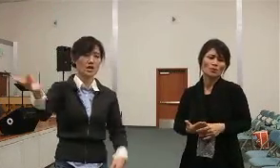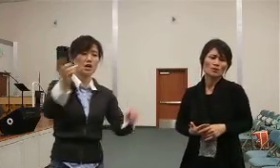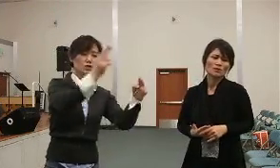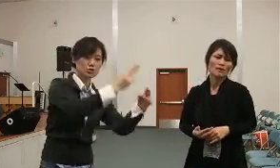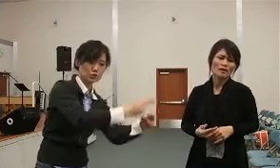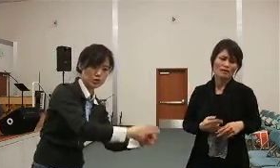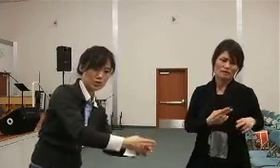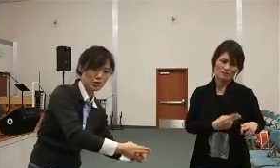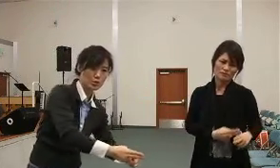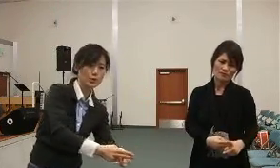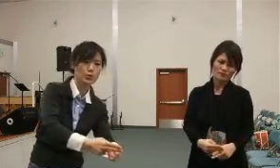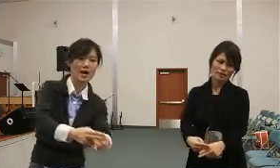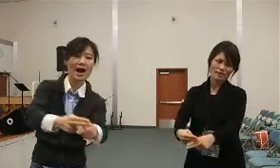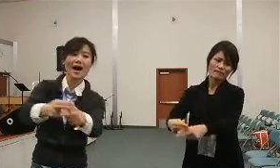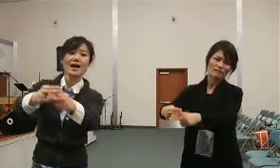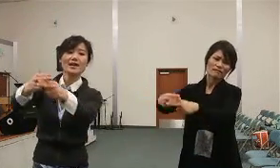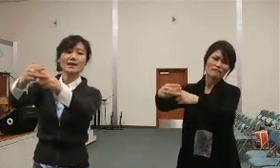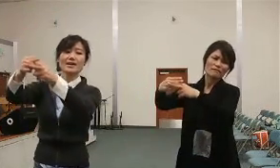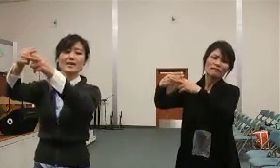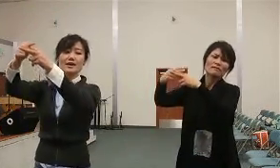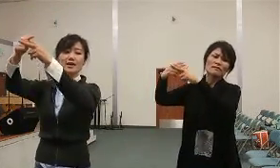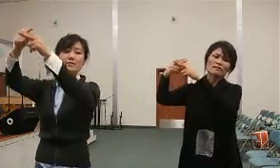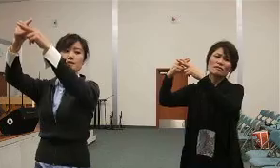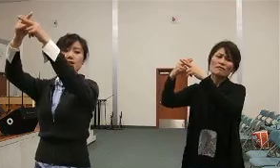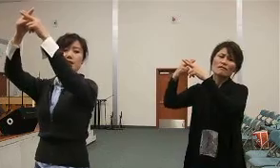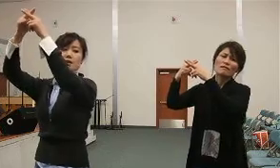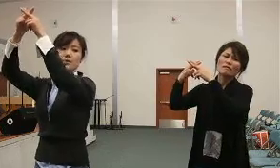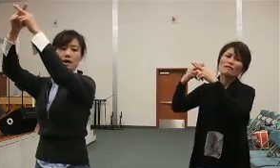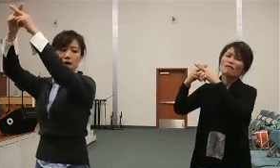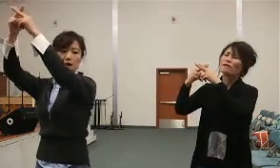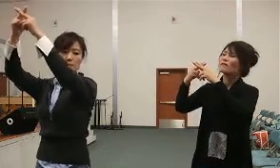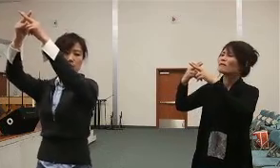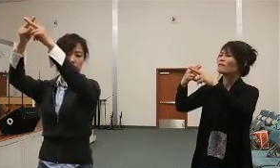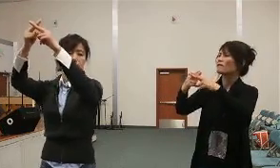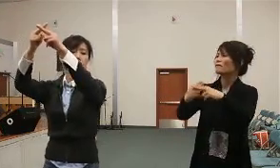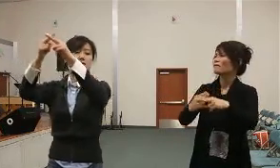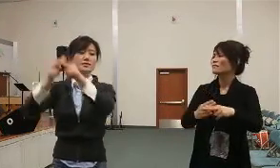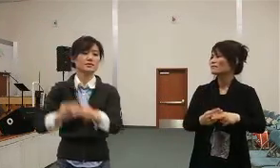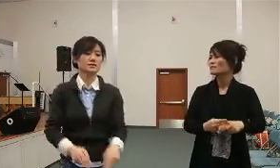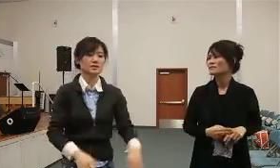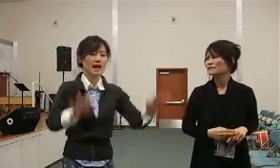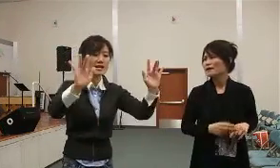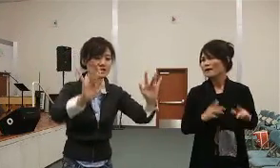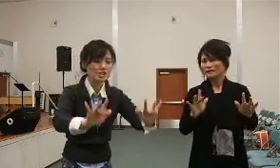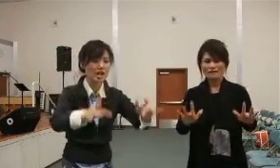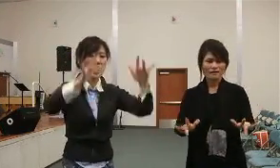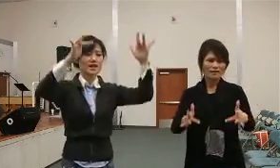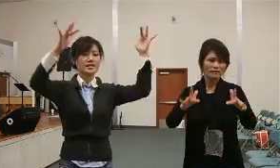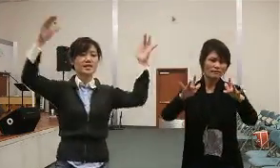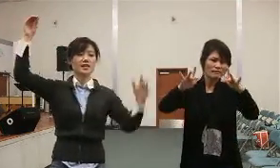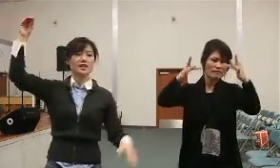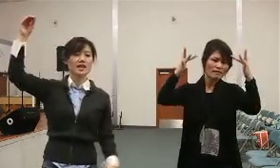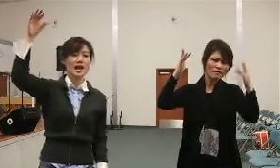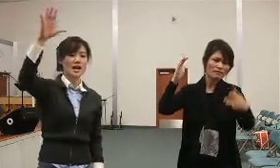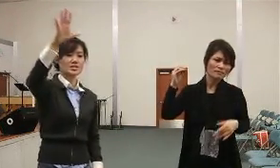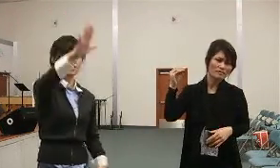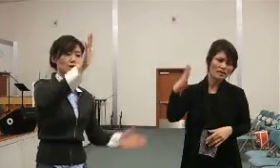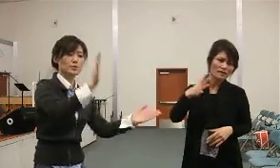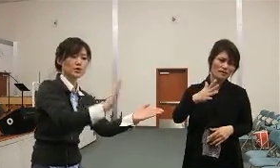See you, I lift it up, shine in the light of the